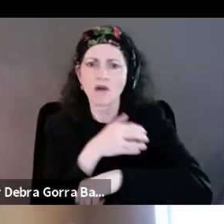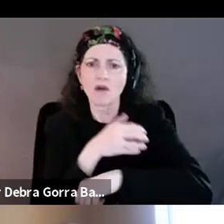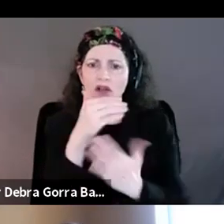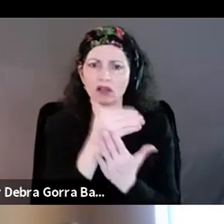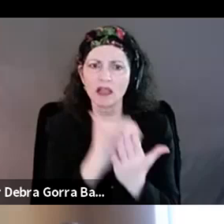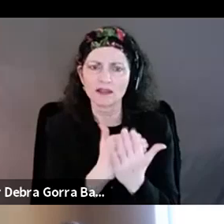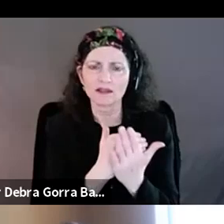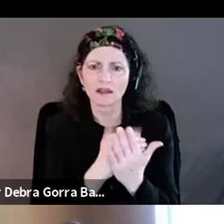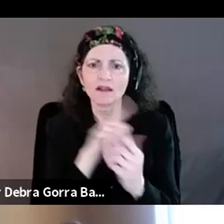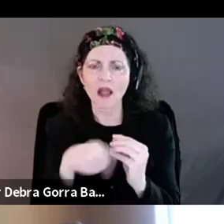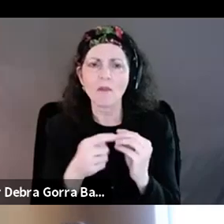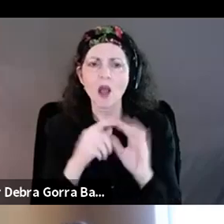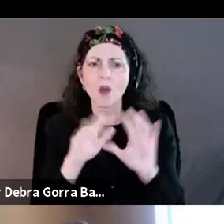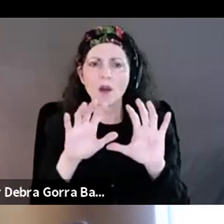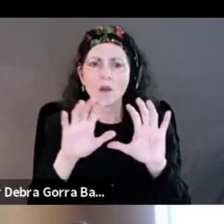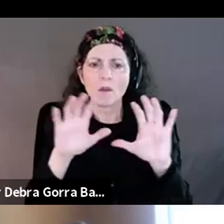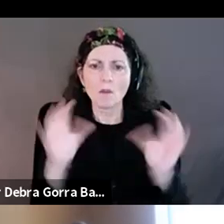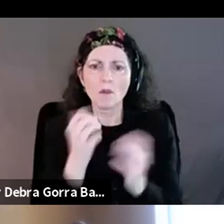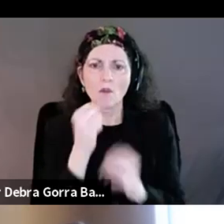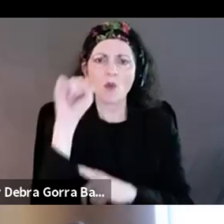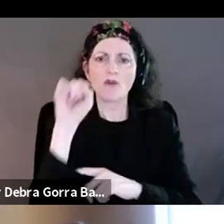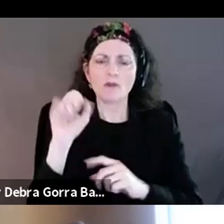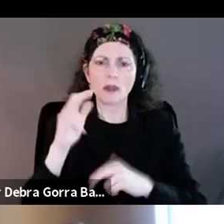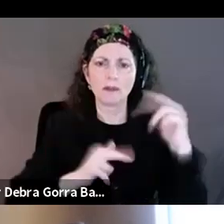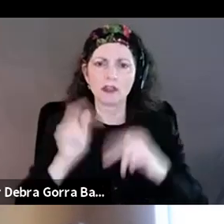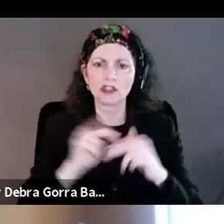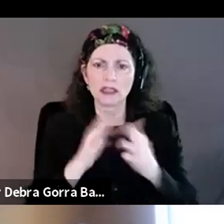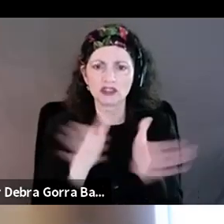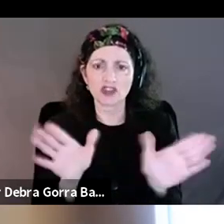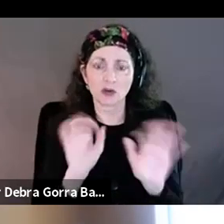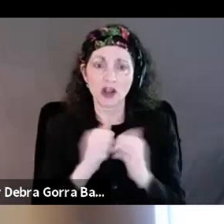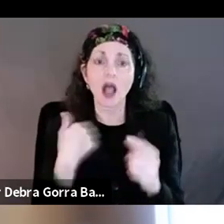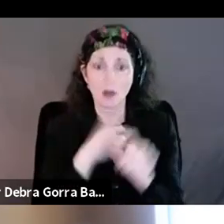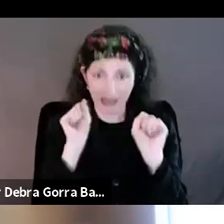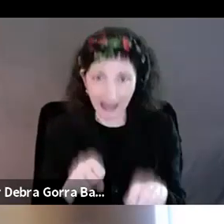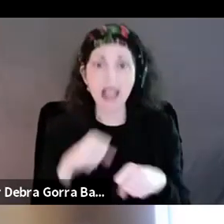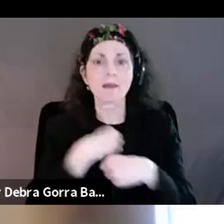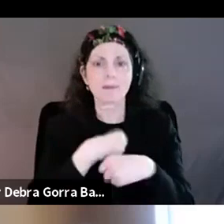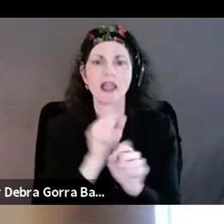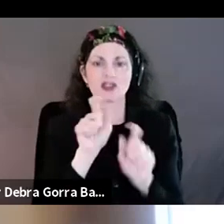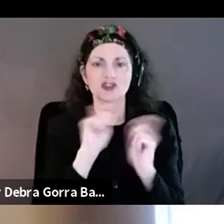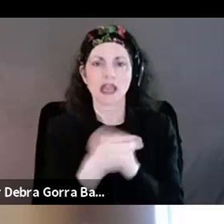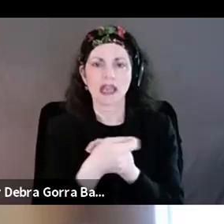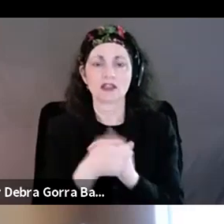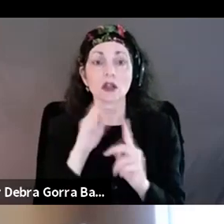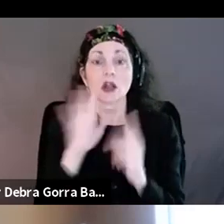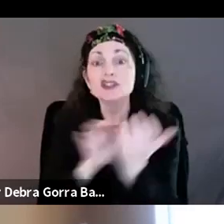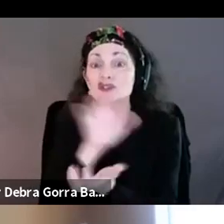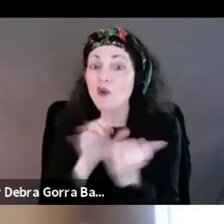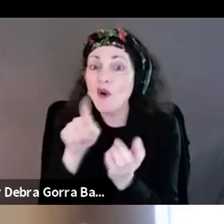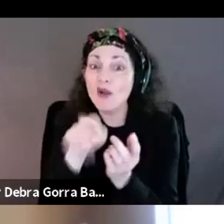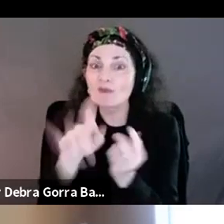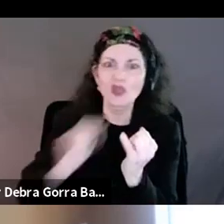about movement building in general and how, how, how we can really make change. Absolutely. Storm, I'm going to give you the last